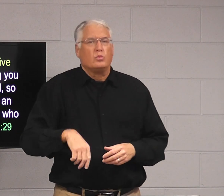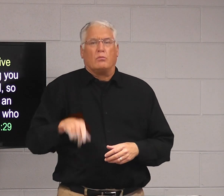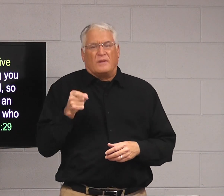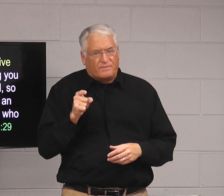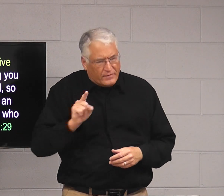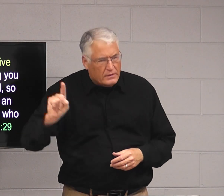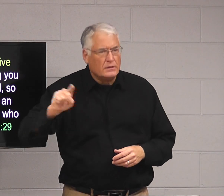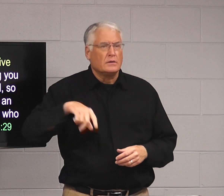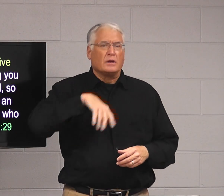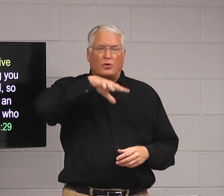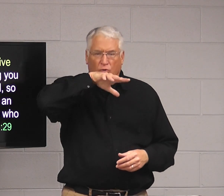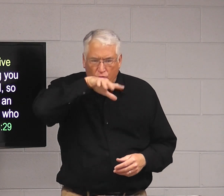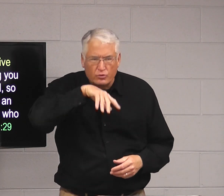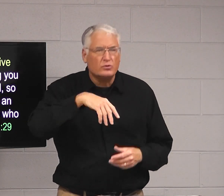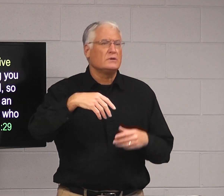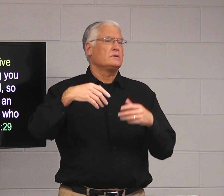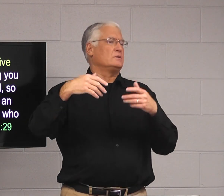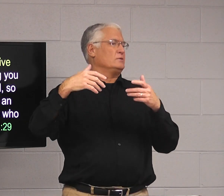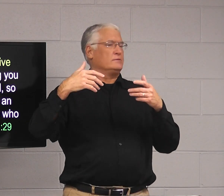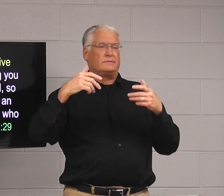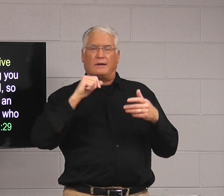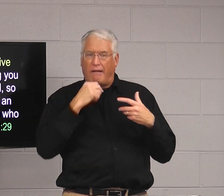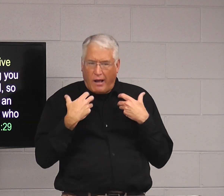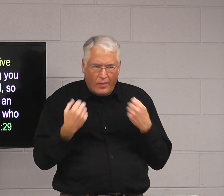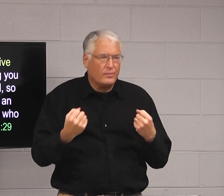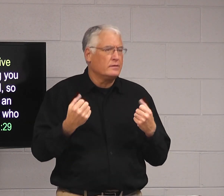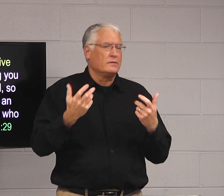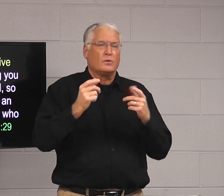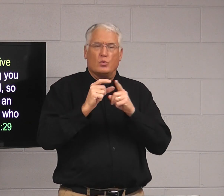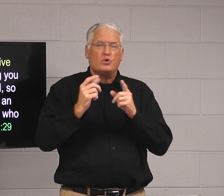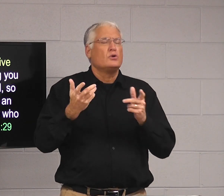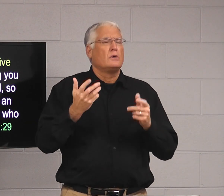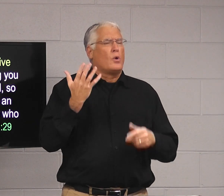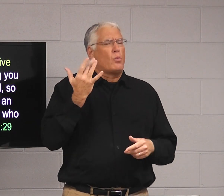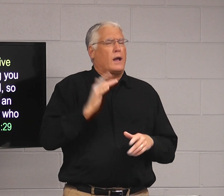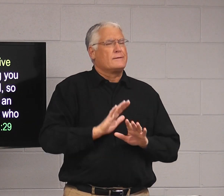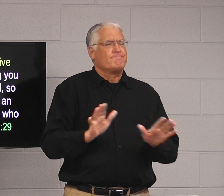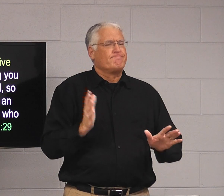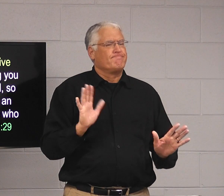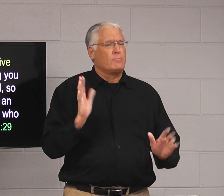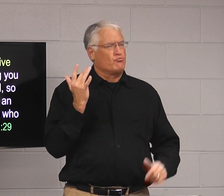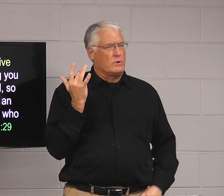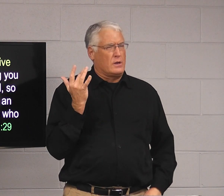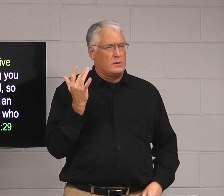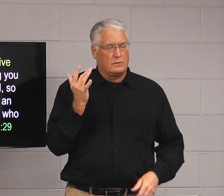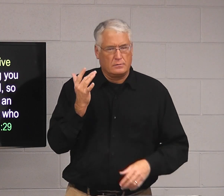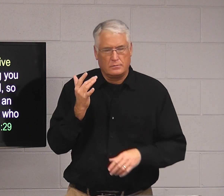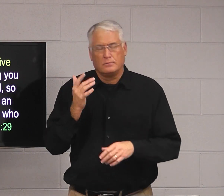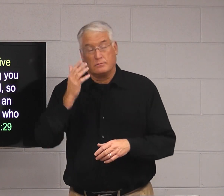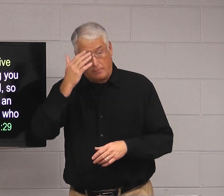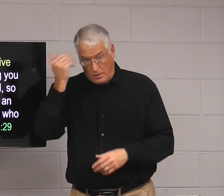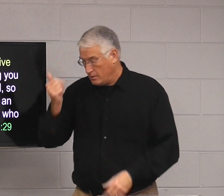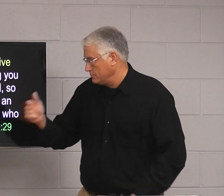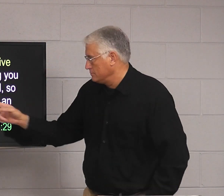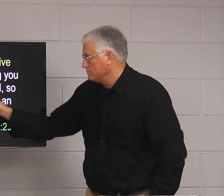you don't want to speak rude and offensively and dirty and unhealthy. And why is that?